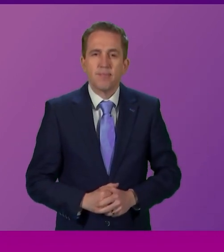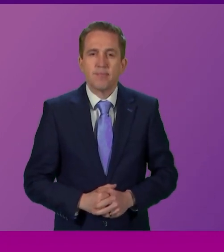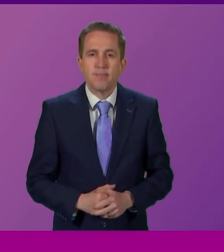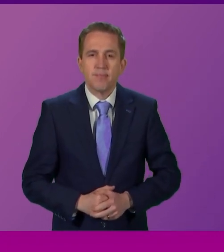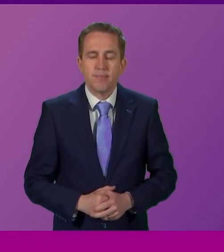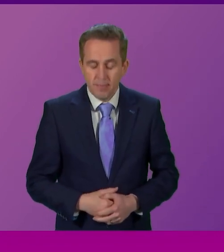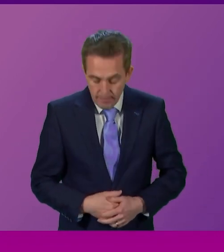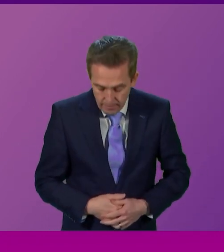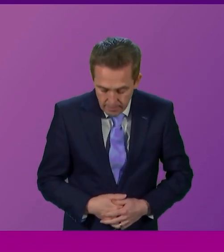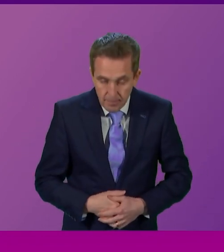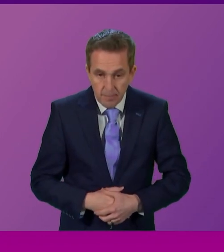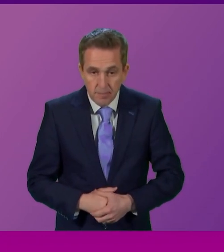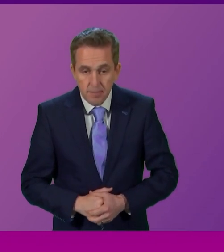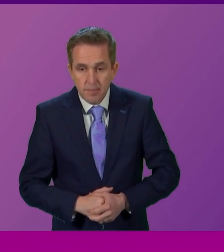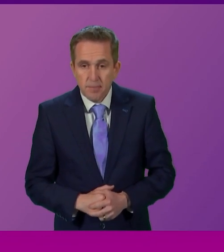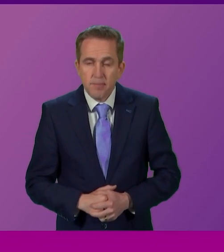for up to four minutes. Dowie.